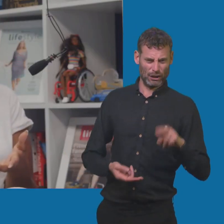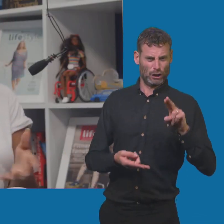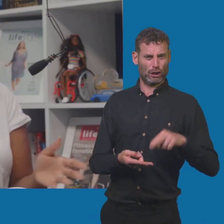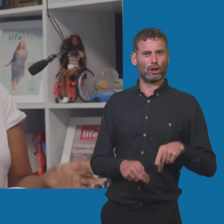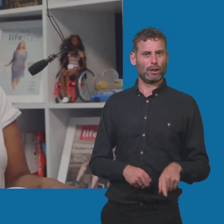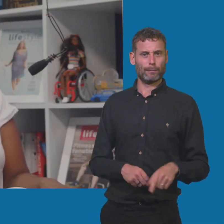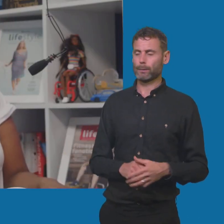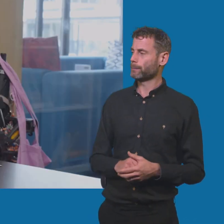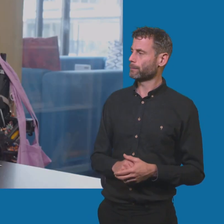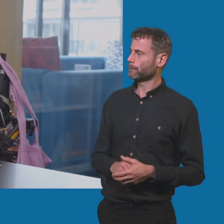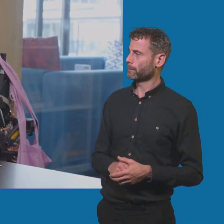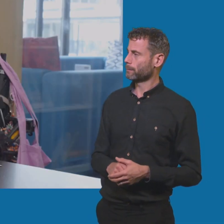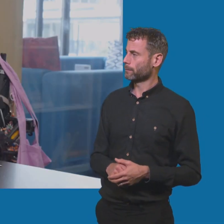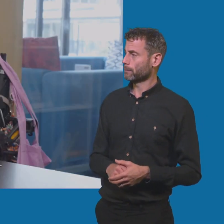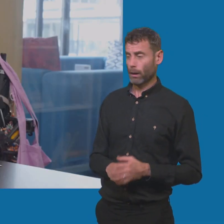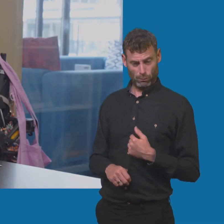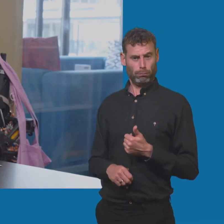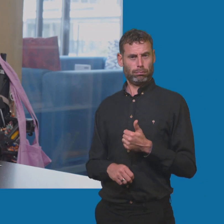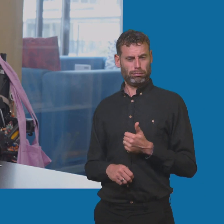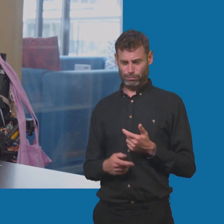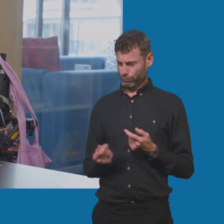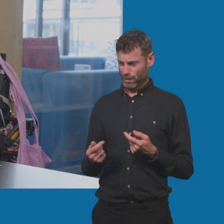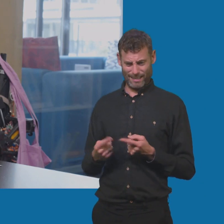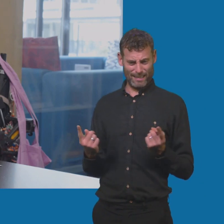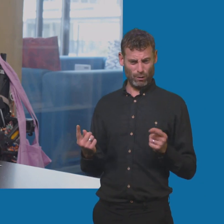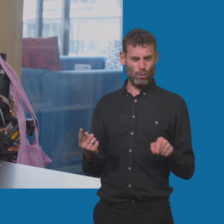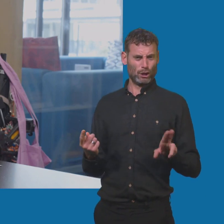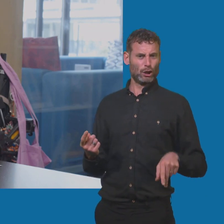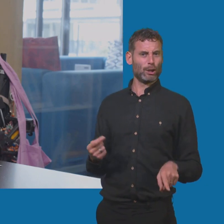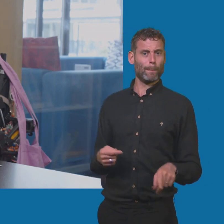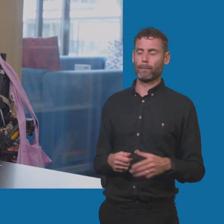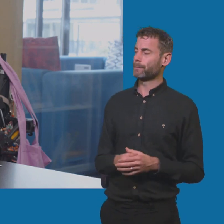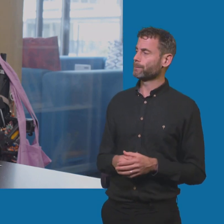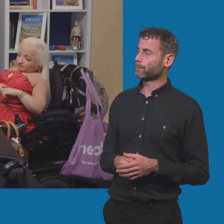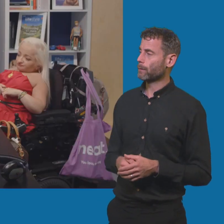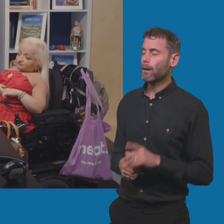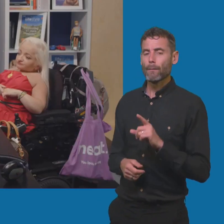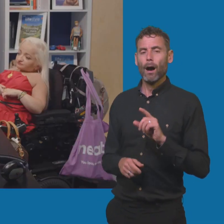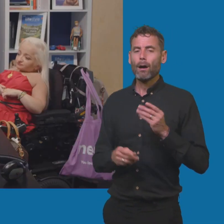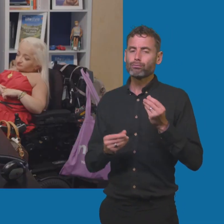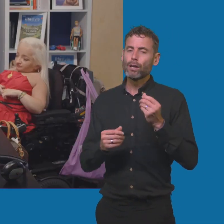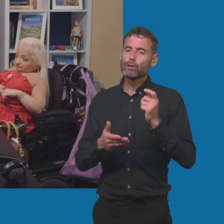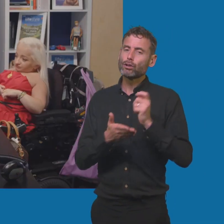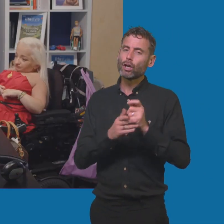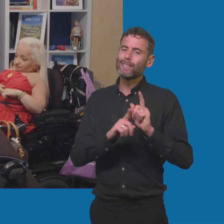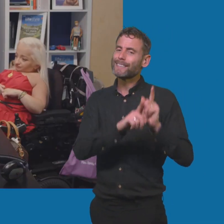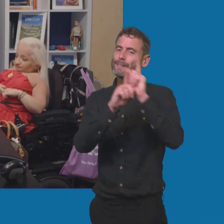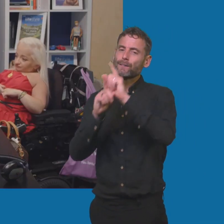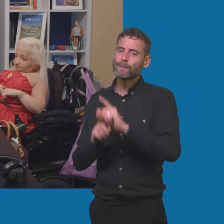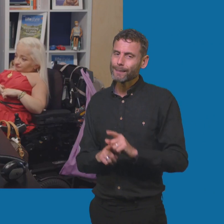I mean, yeah. I'm just like, yeah. It's hard to compare. But then, and prices do vary because like I said, if you were to, if you didn't have one of those EV